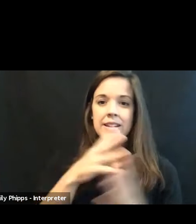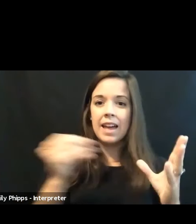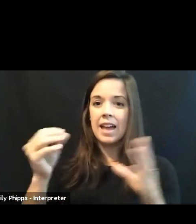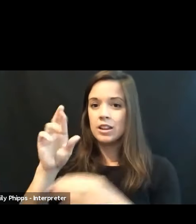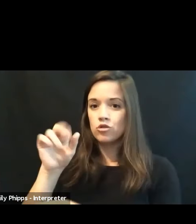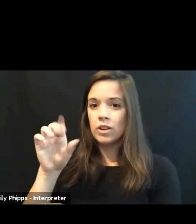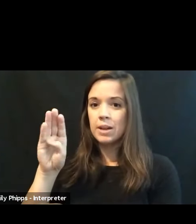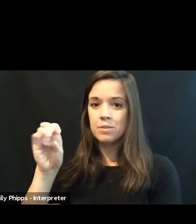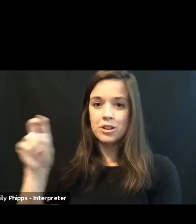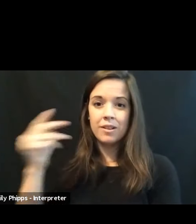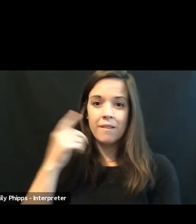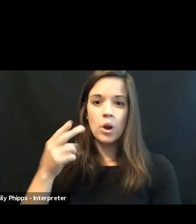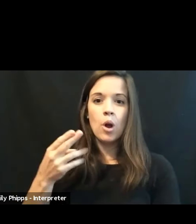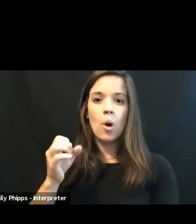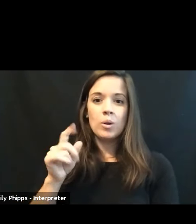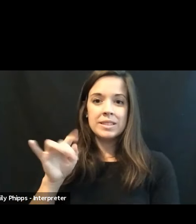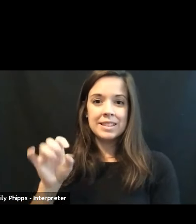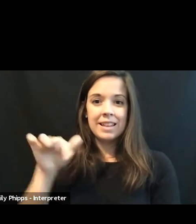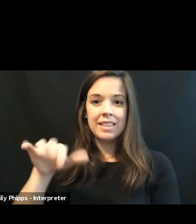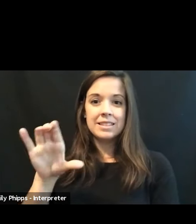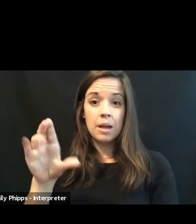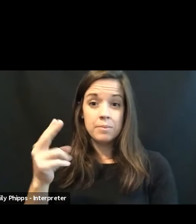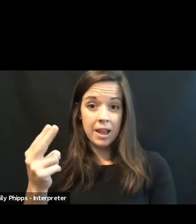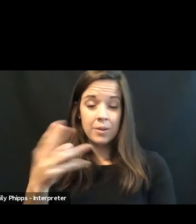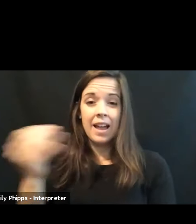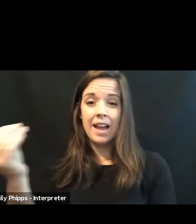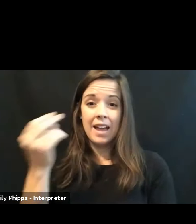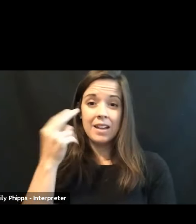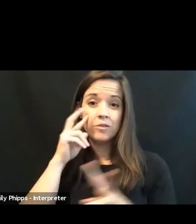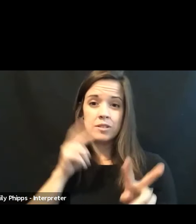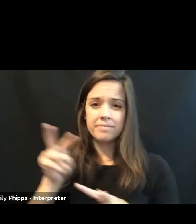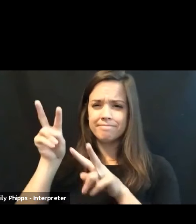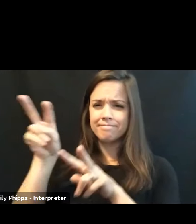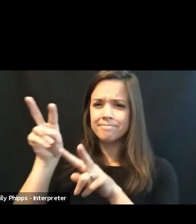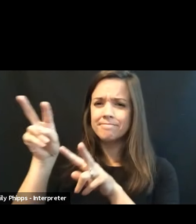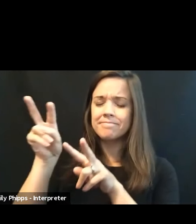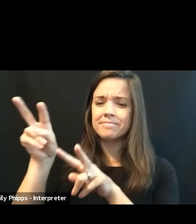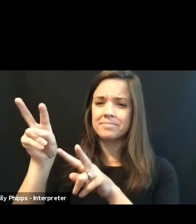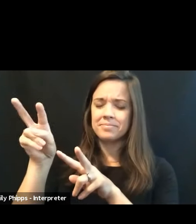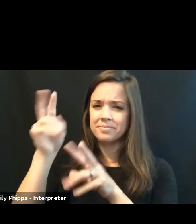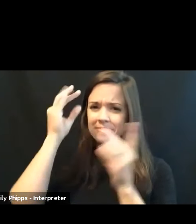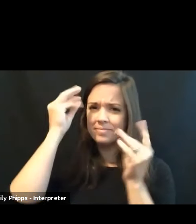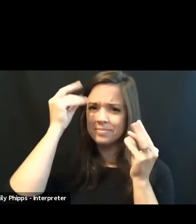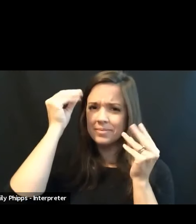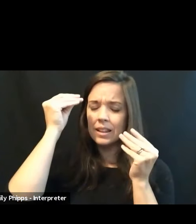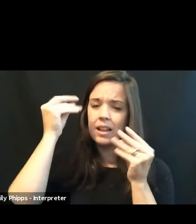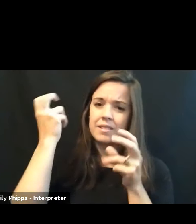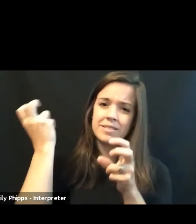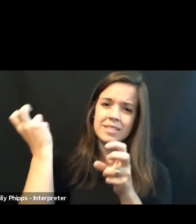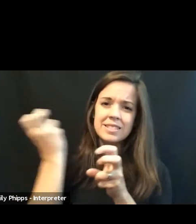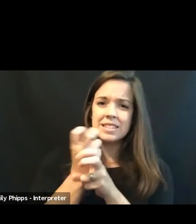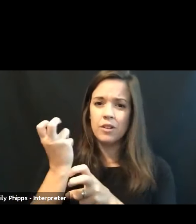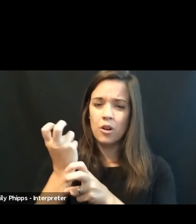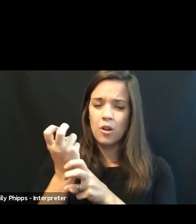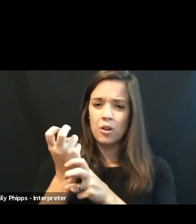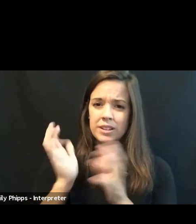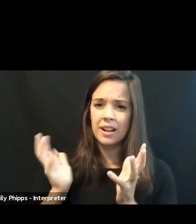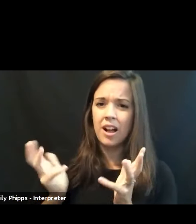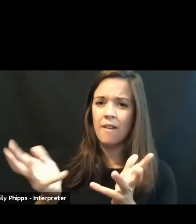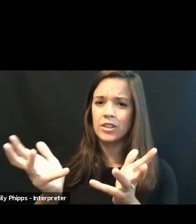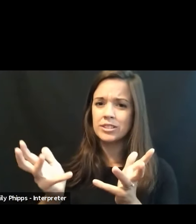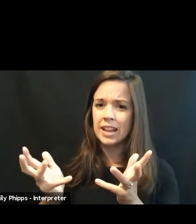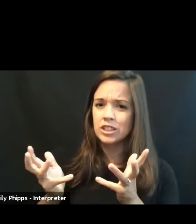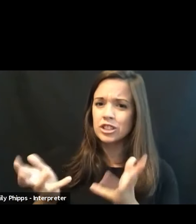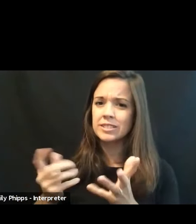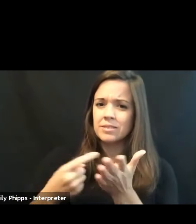hosting this common hour and for having the foresight really to have difficult conversations, which I think